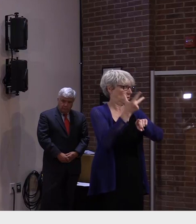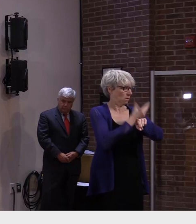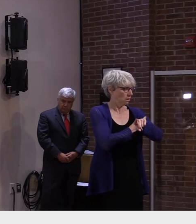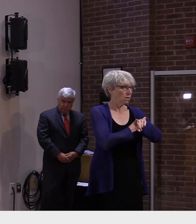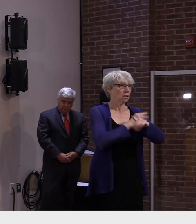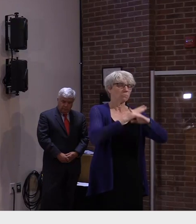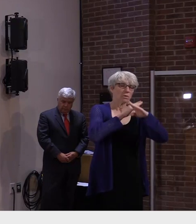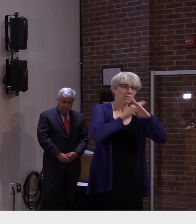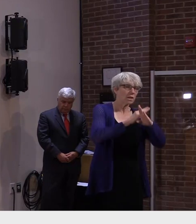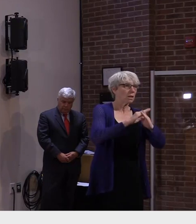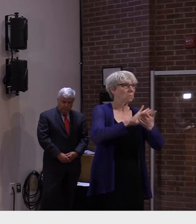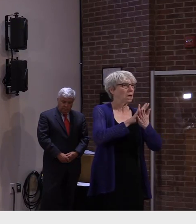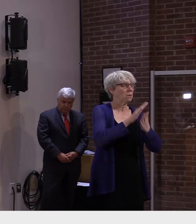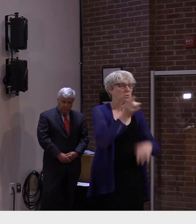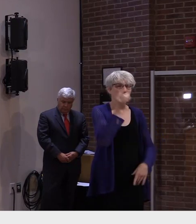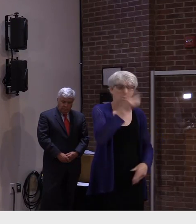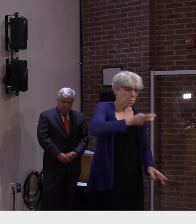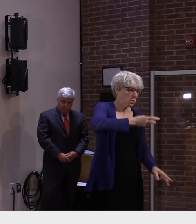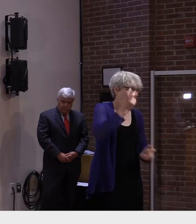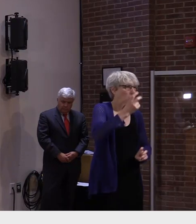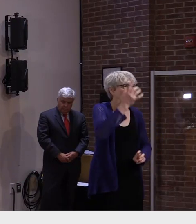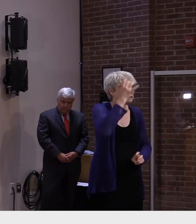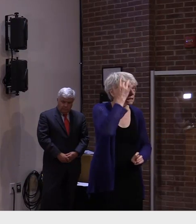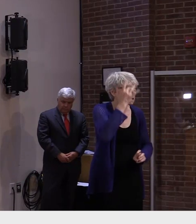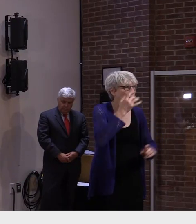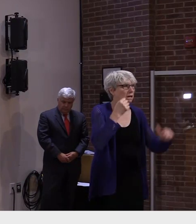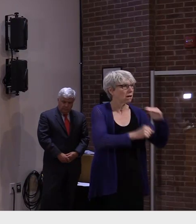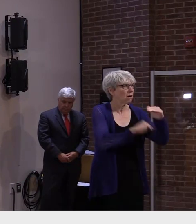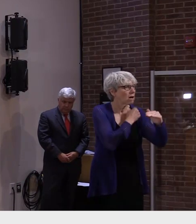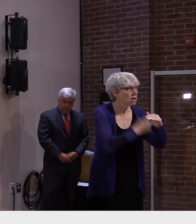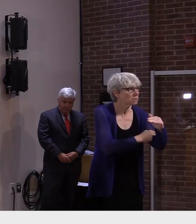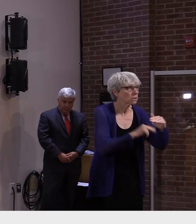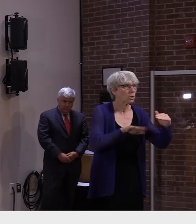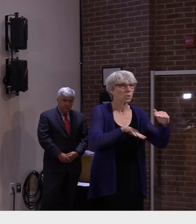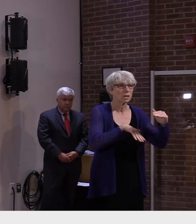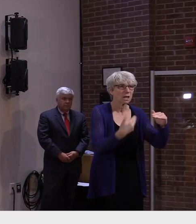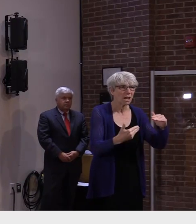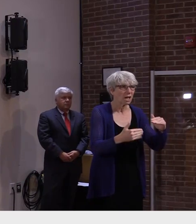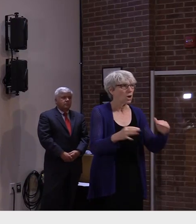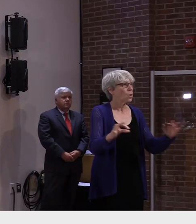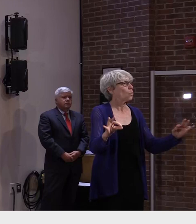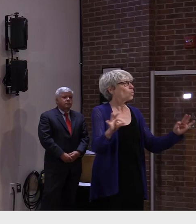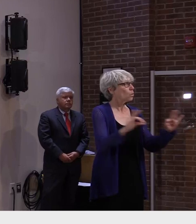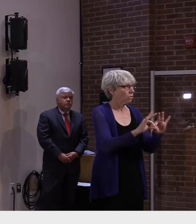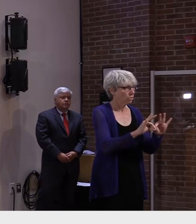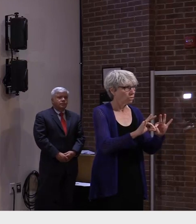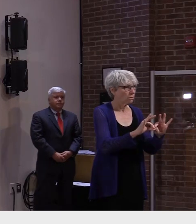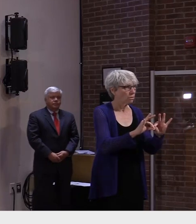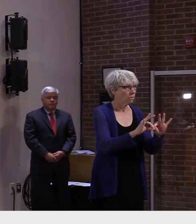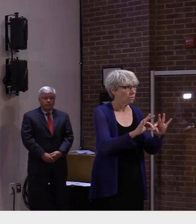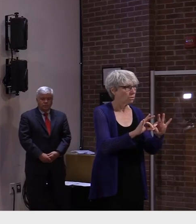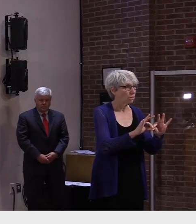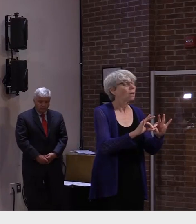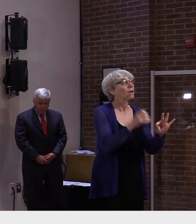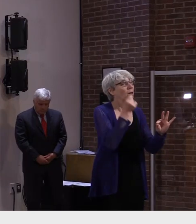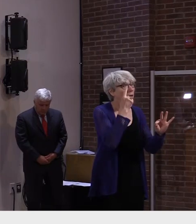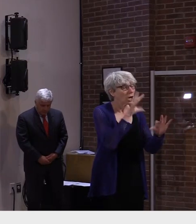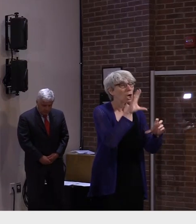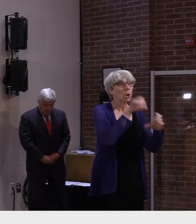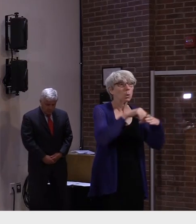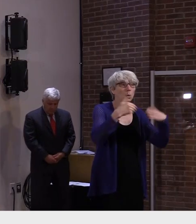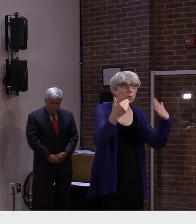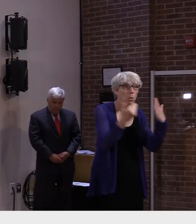of the covid 19 illness and the sars cov2 virus including against the delta variant